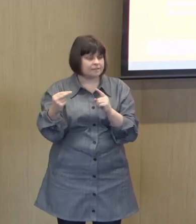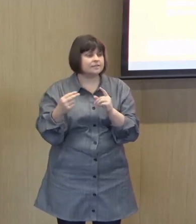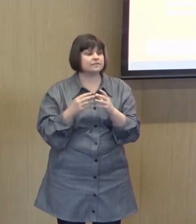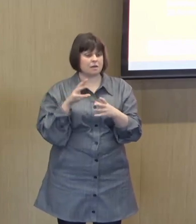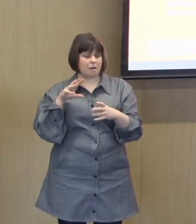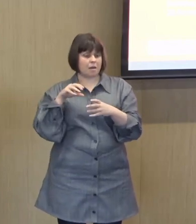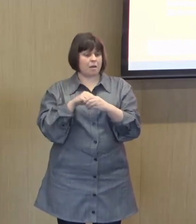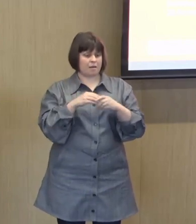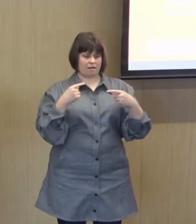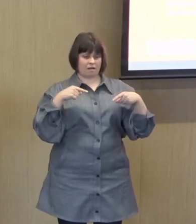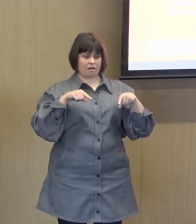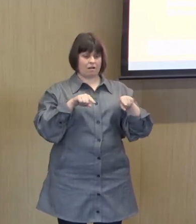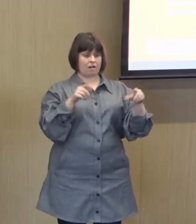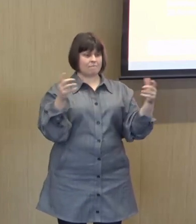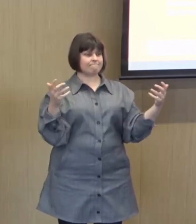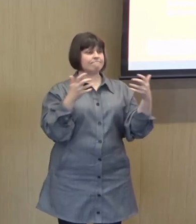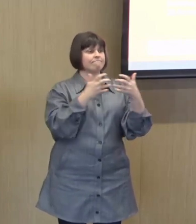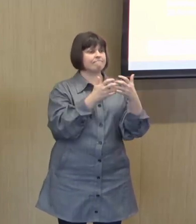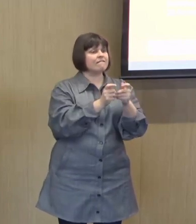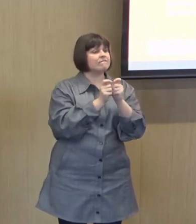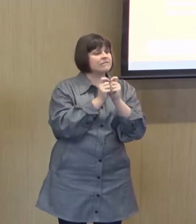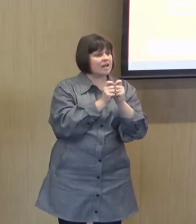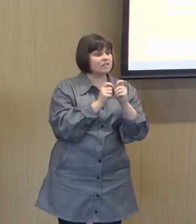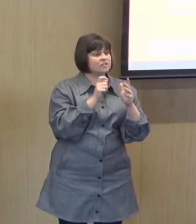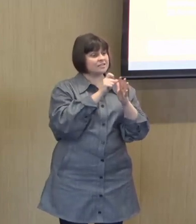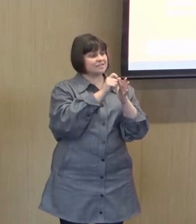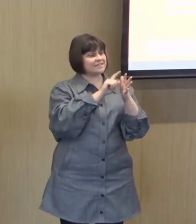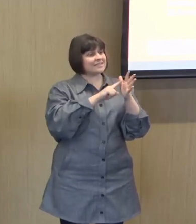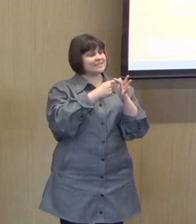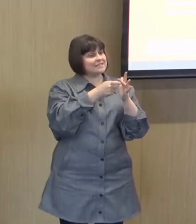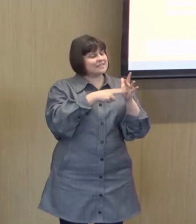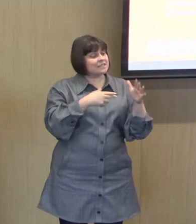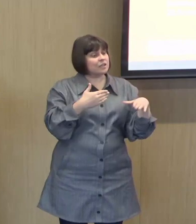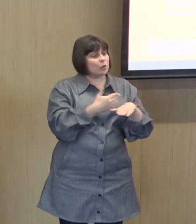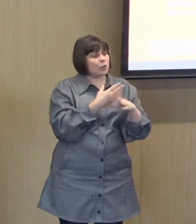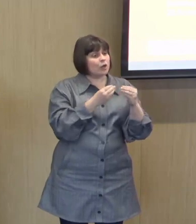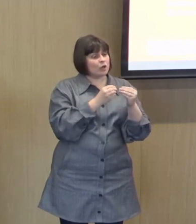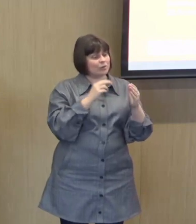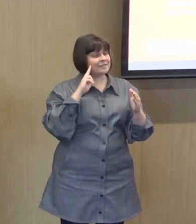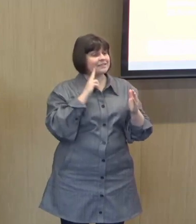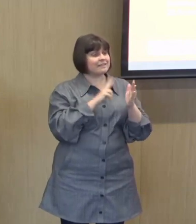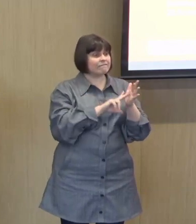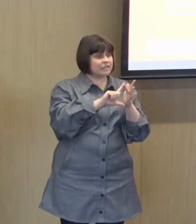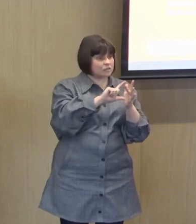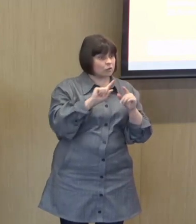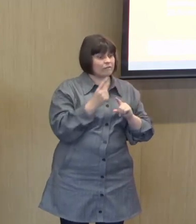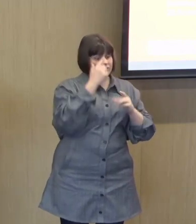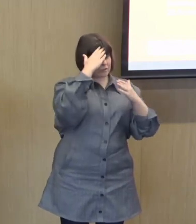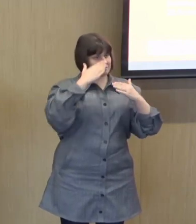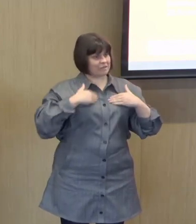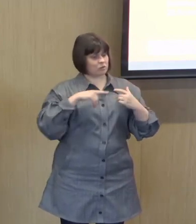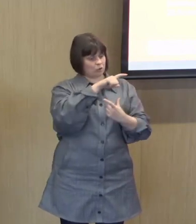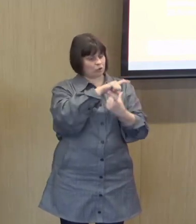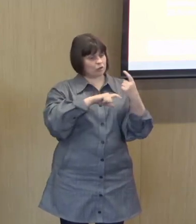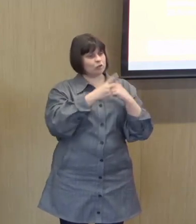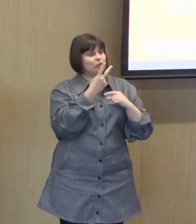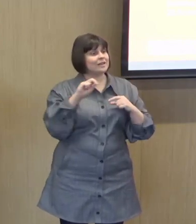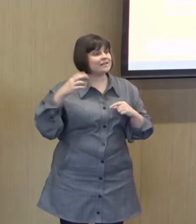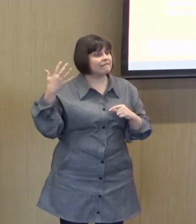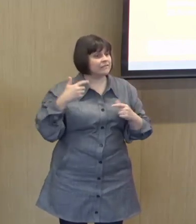Deakin worked with Deaf Victoria on the first Deafness and Mental Health Conference in 2015. I was there. I think I was pregnant